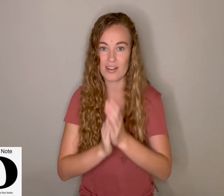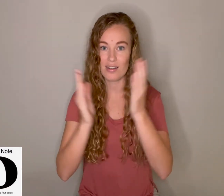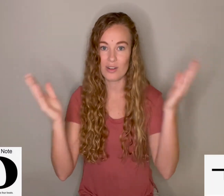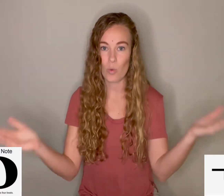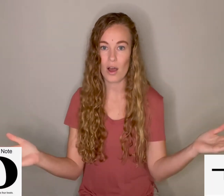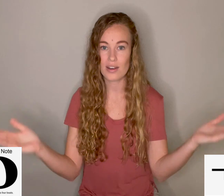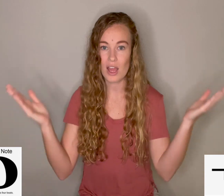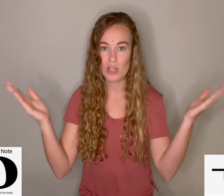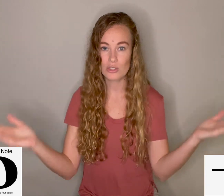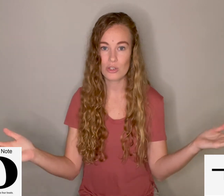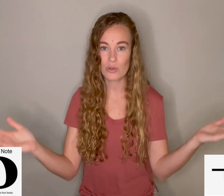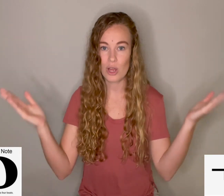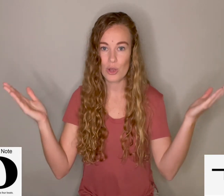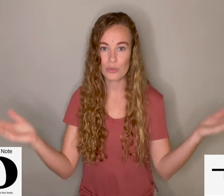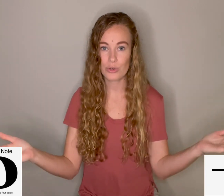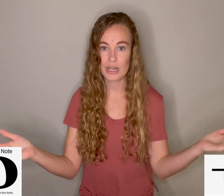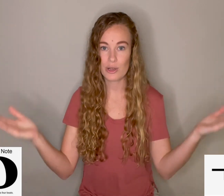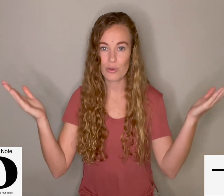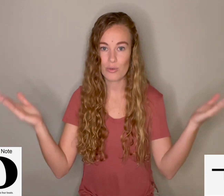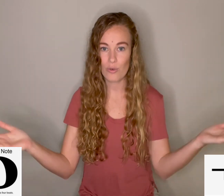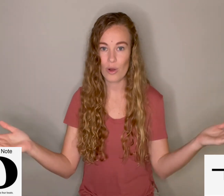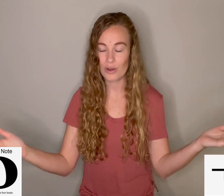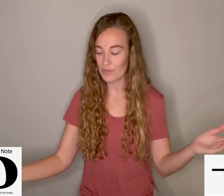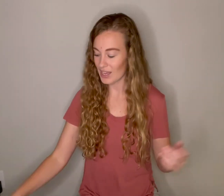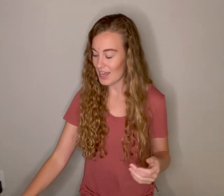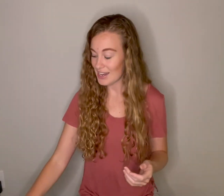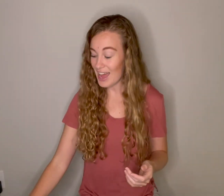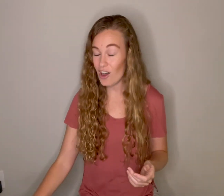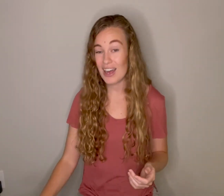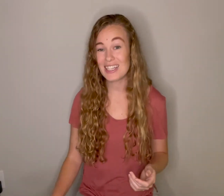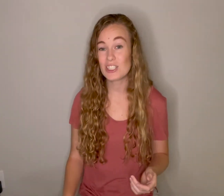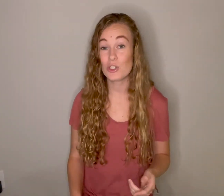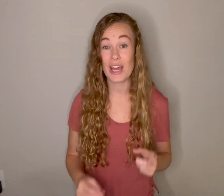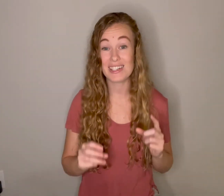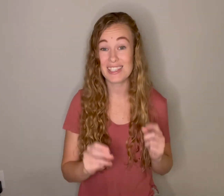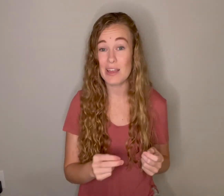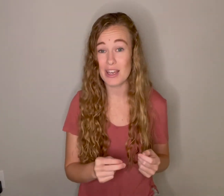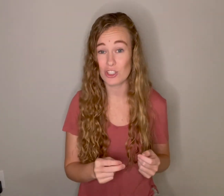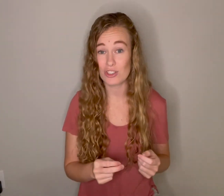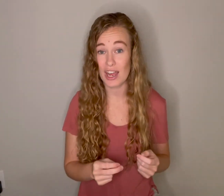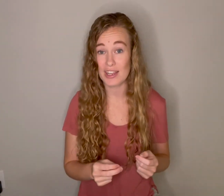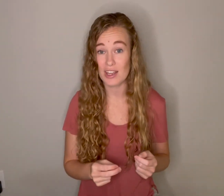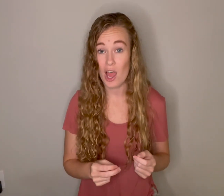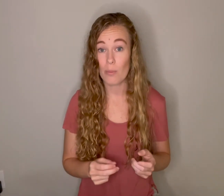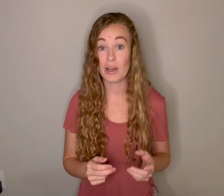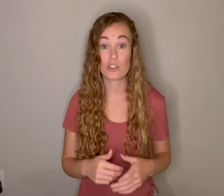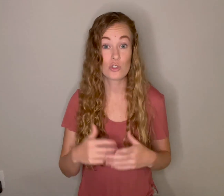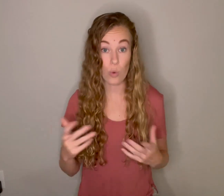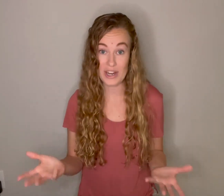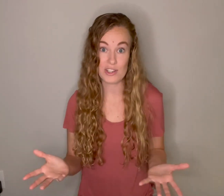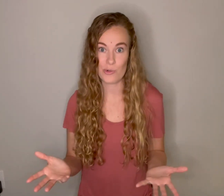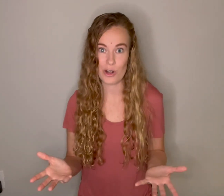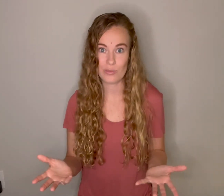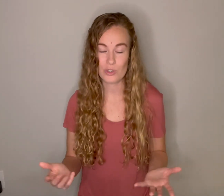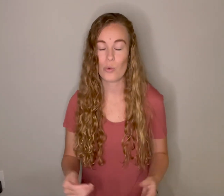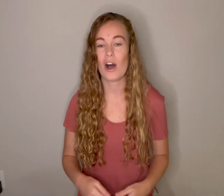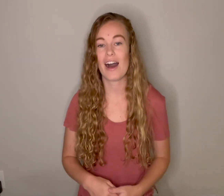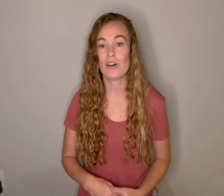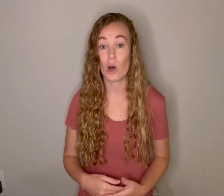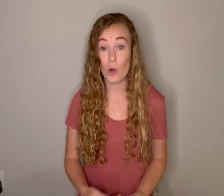one, two, three, four. Now I'd like to do that same exercise, but twice in a row. So we'll have a whole